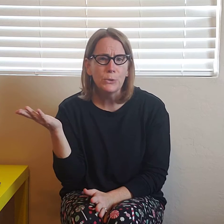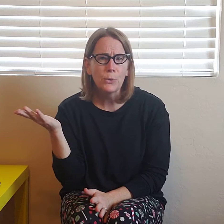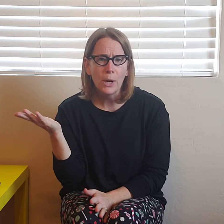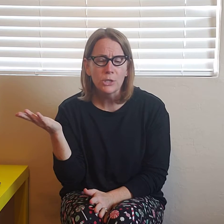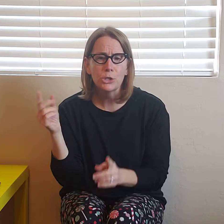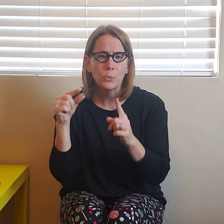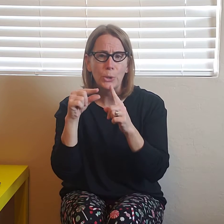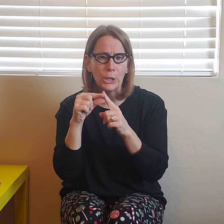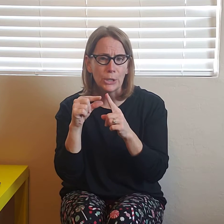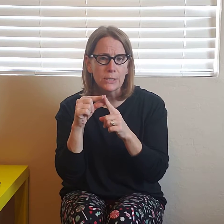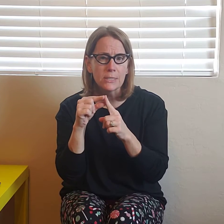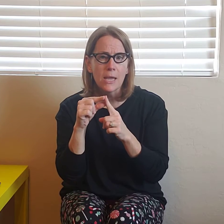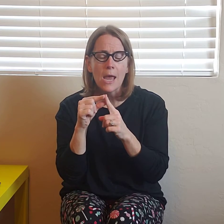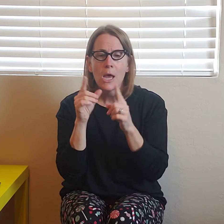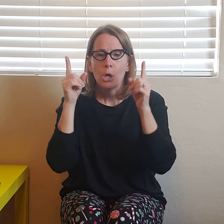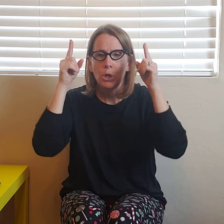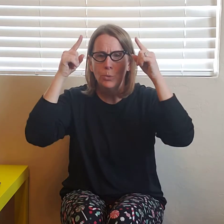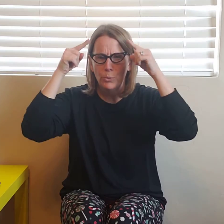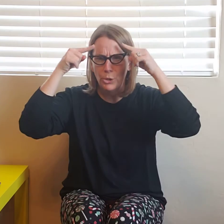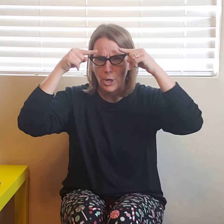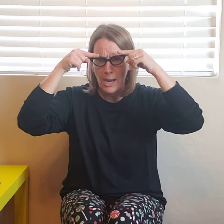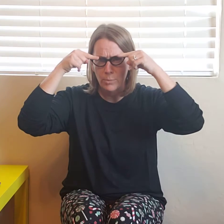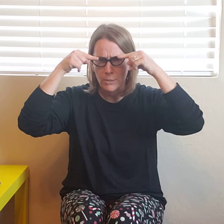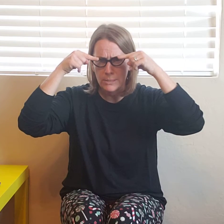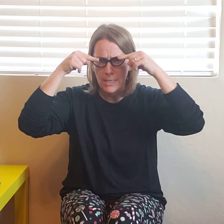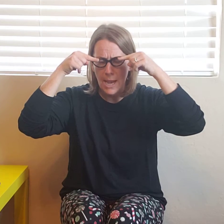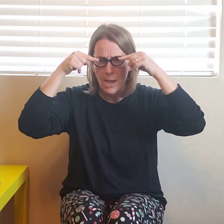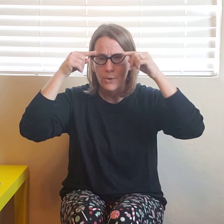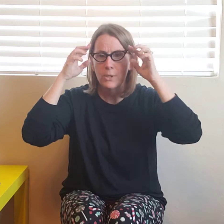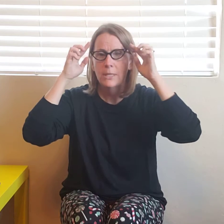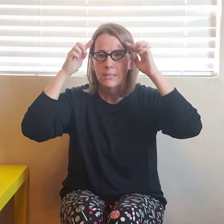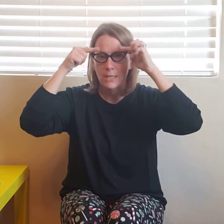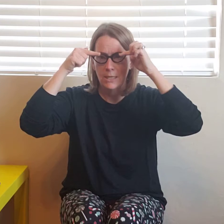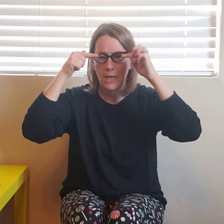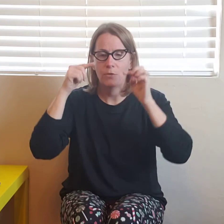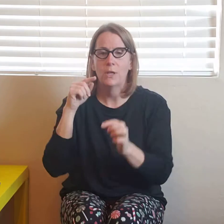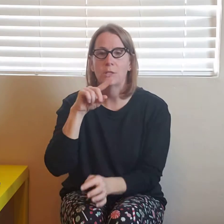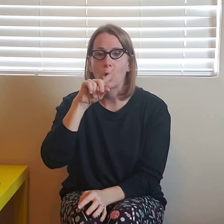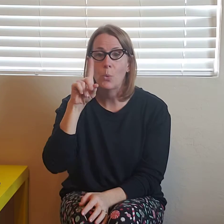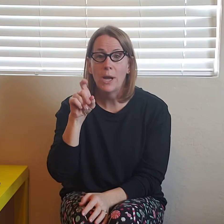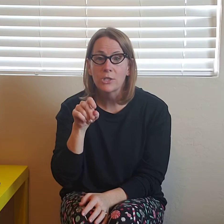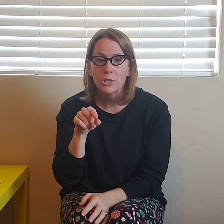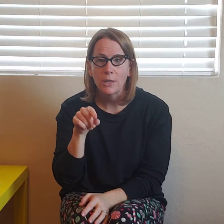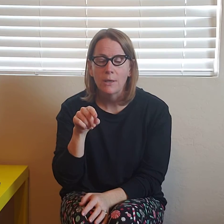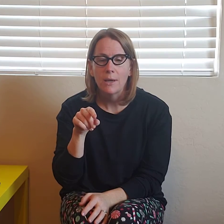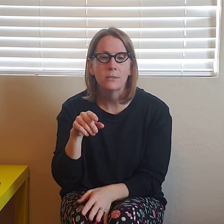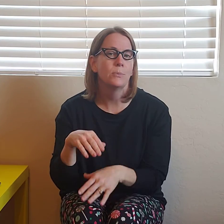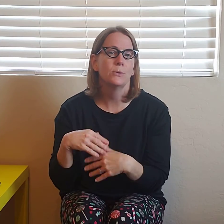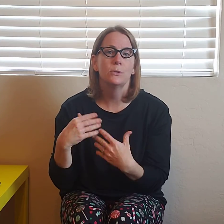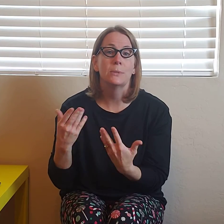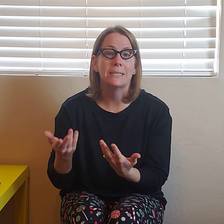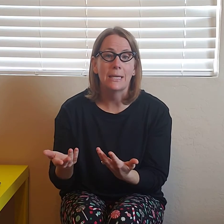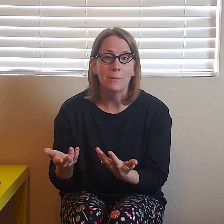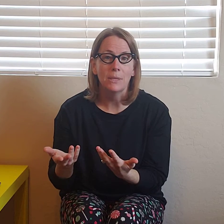question words you bring your eyebrows down to indicate that it's a question as opposed to a statement